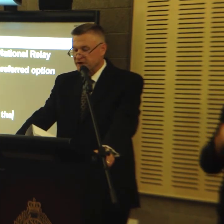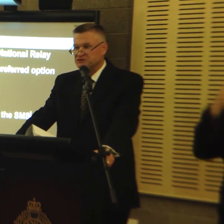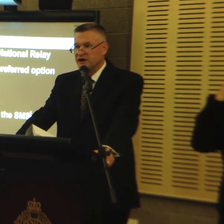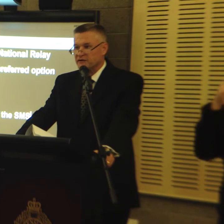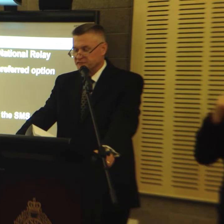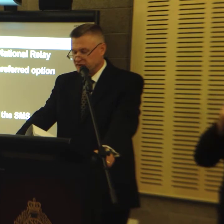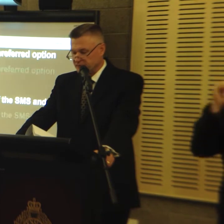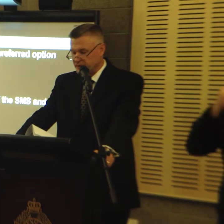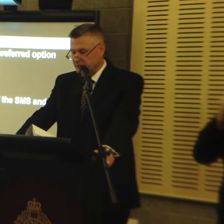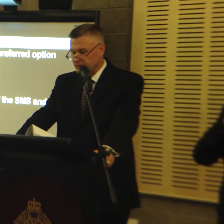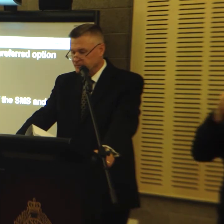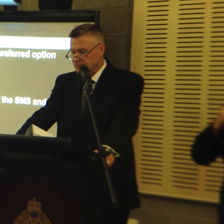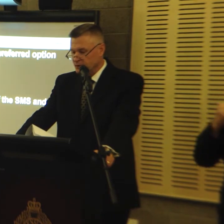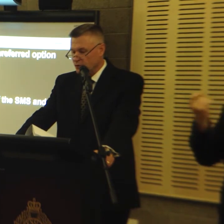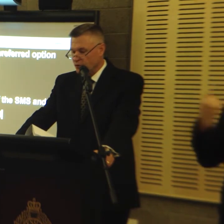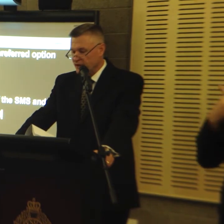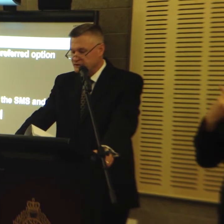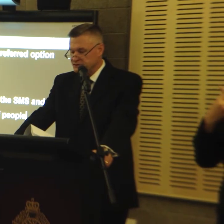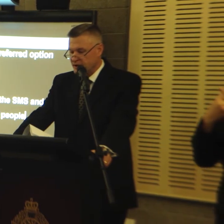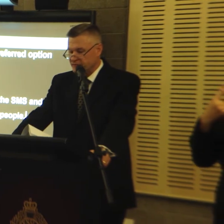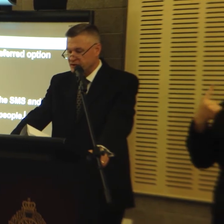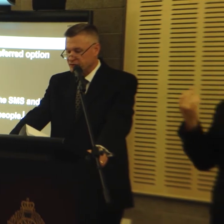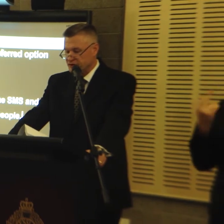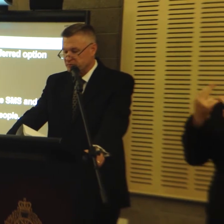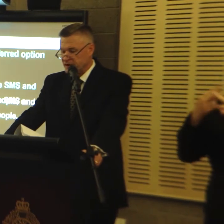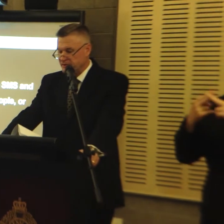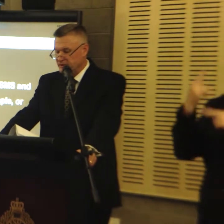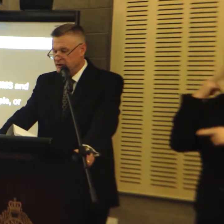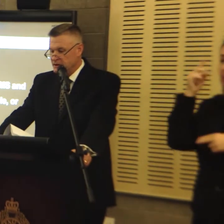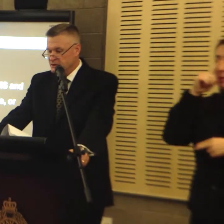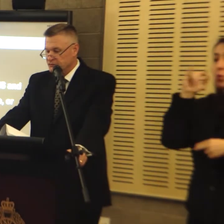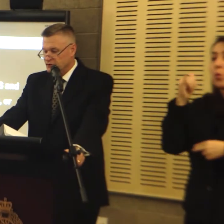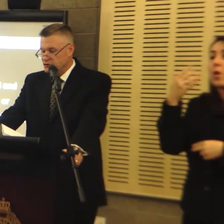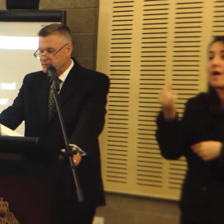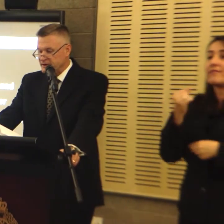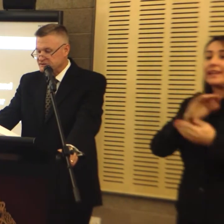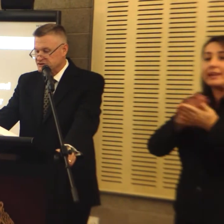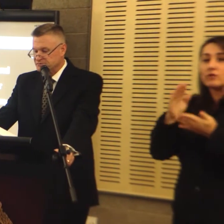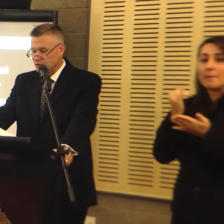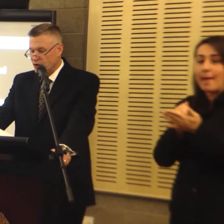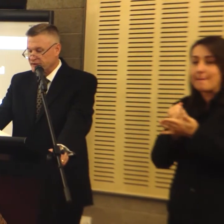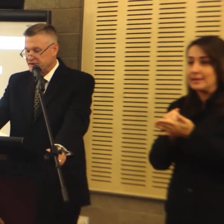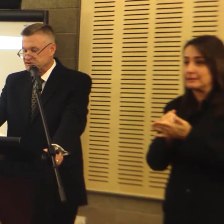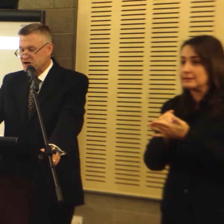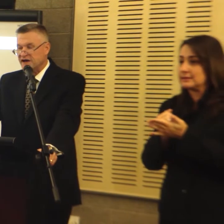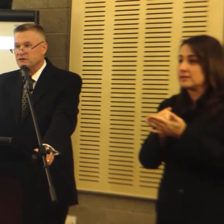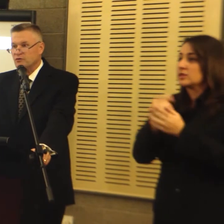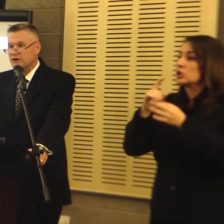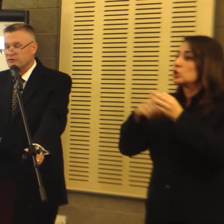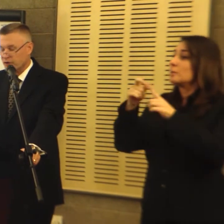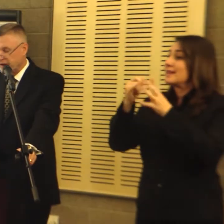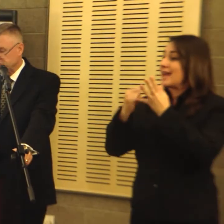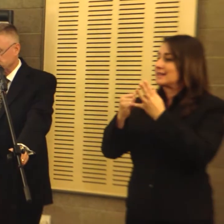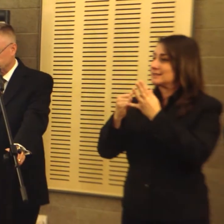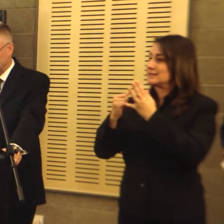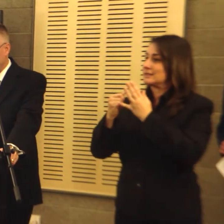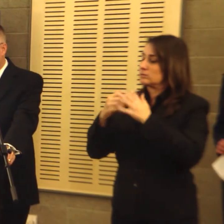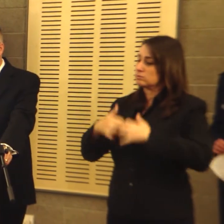channel for deaf people or those who have a hearing impairment, the QPS has built on the outstanding working relationship that we have